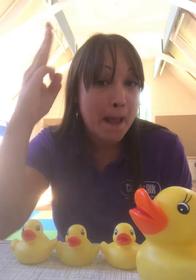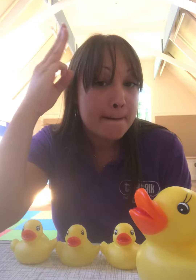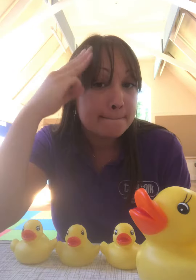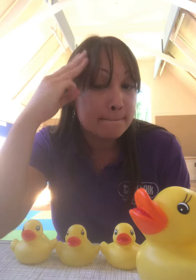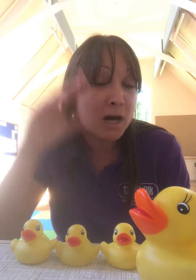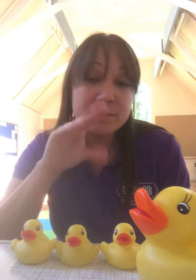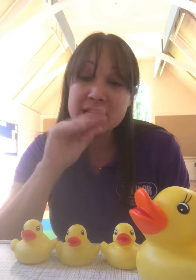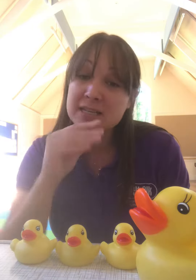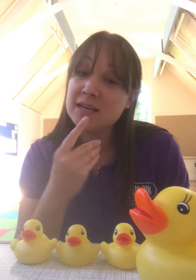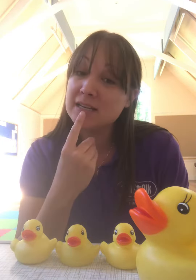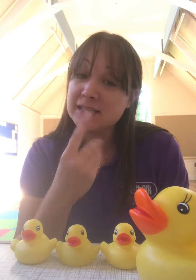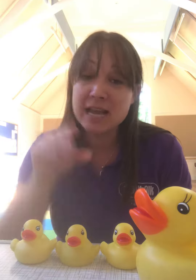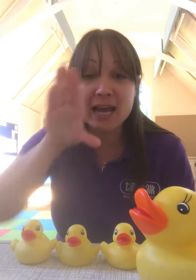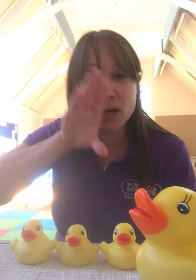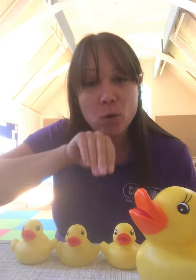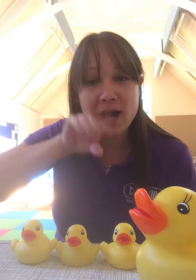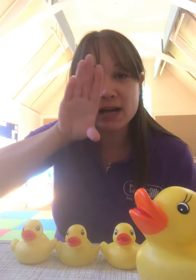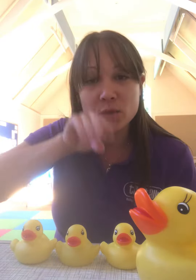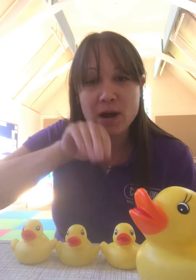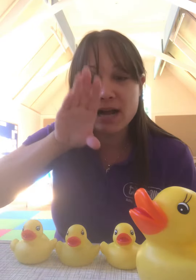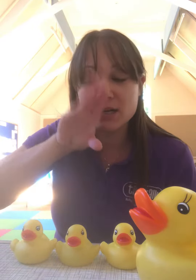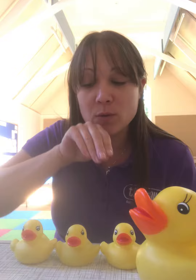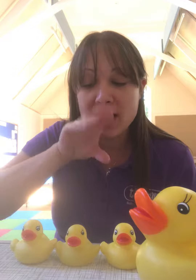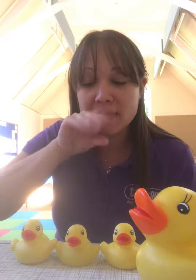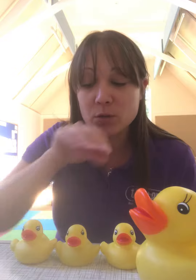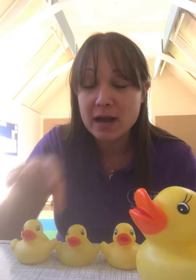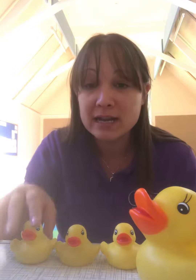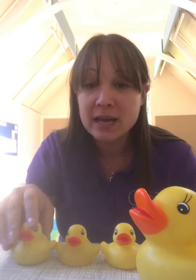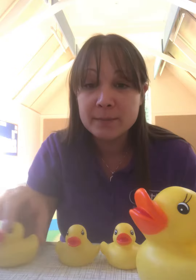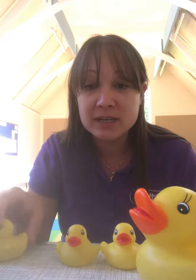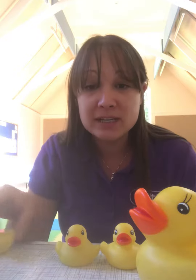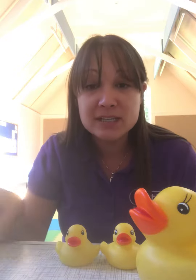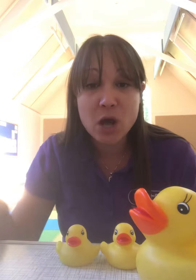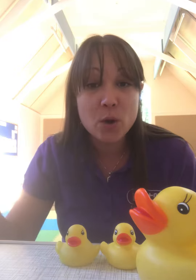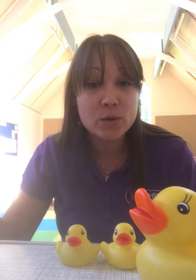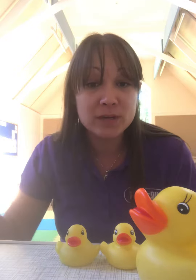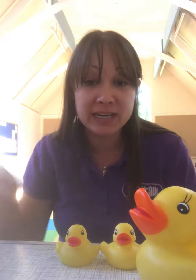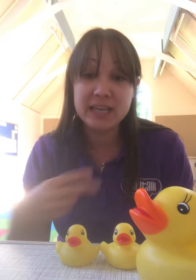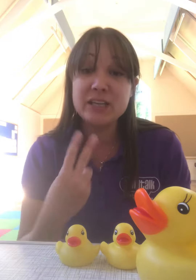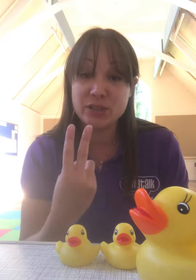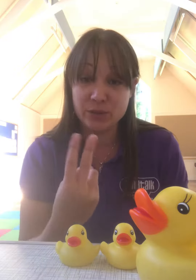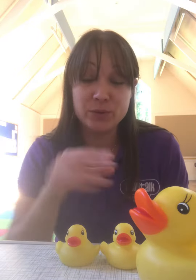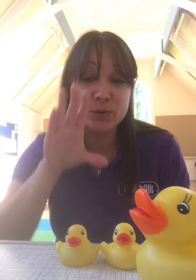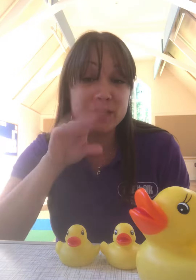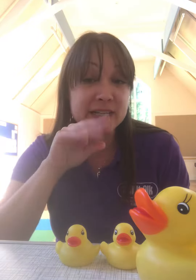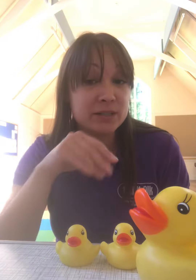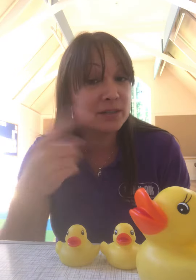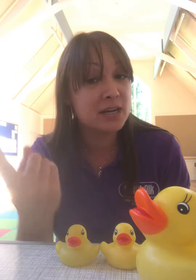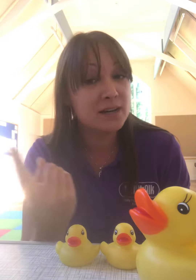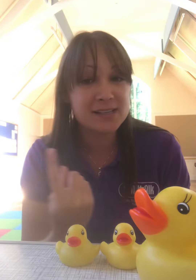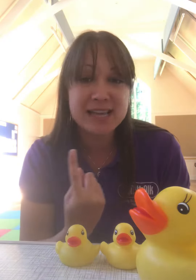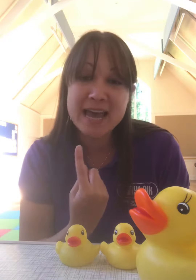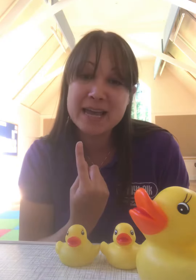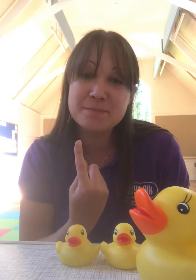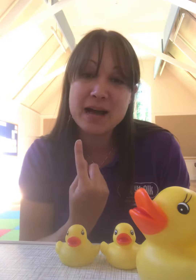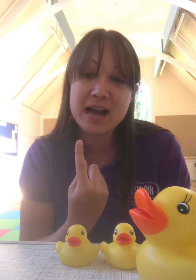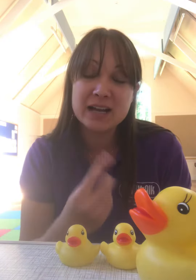Mommy duck said quack, quack, quack, quack, but only two little ducks came back.